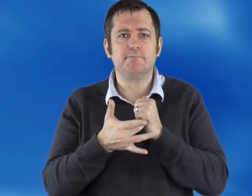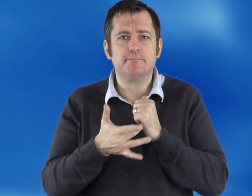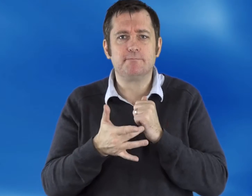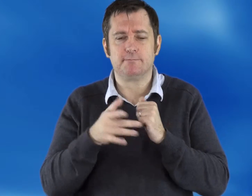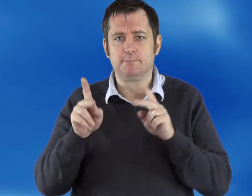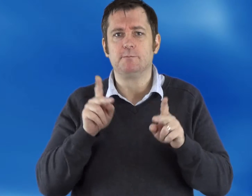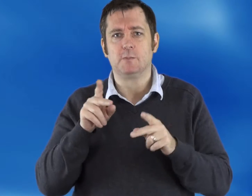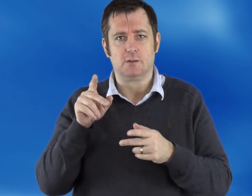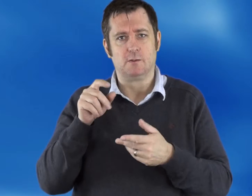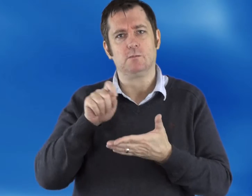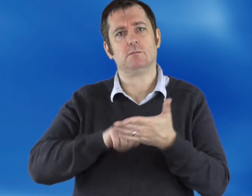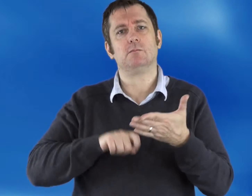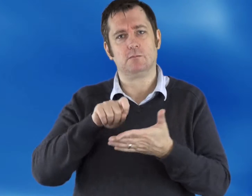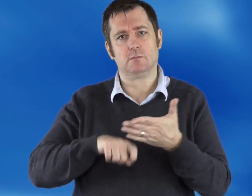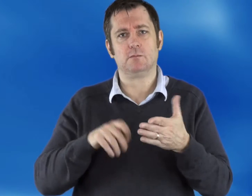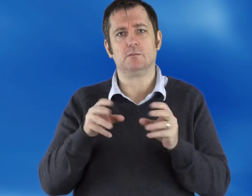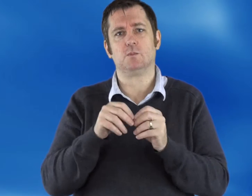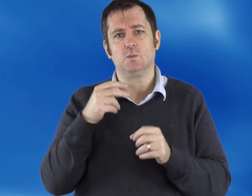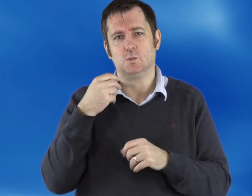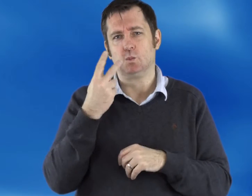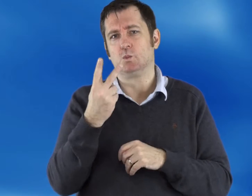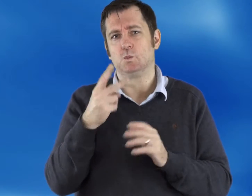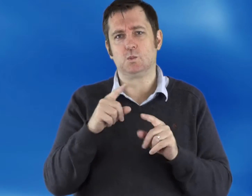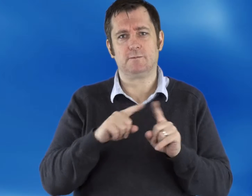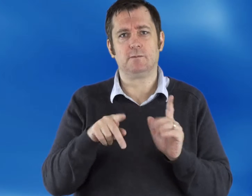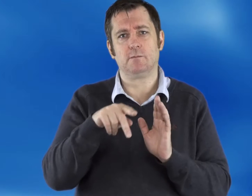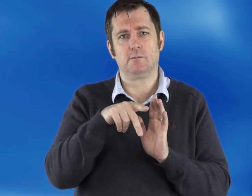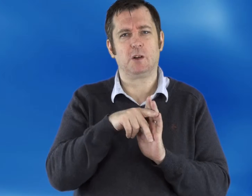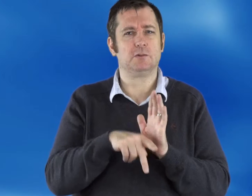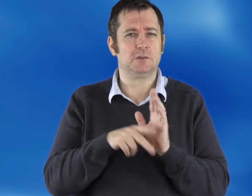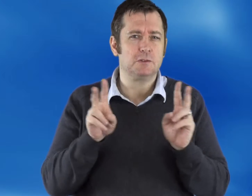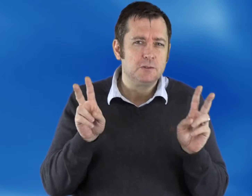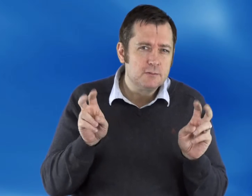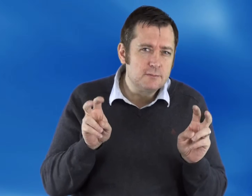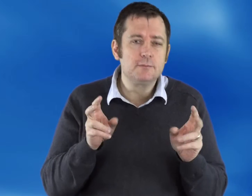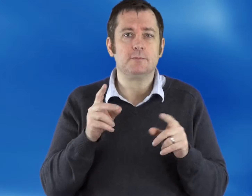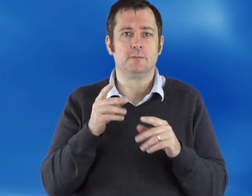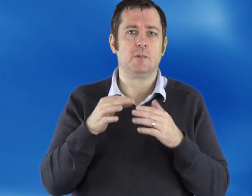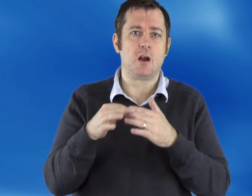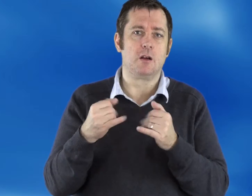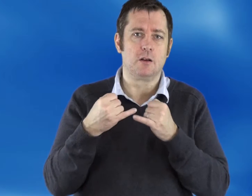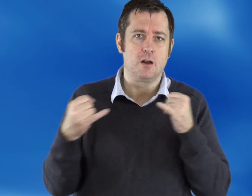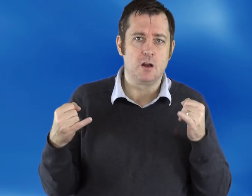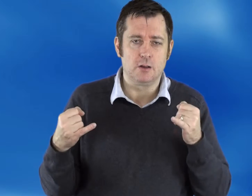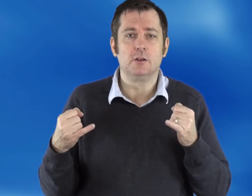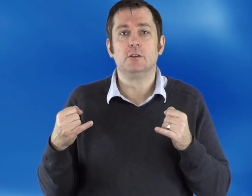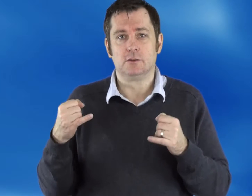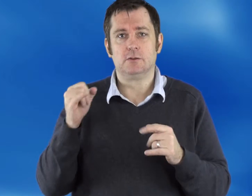So far there have been two different policy guidelines created by computer specialists in the field. One